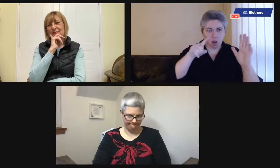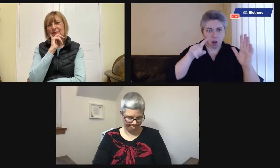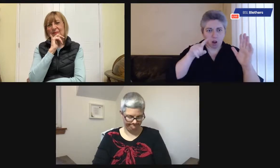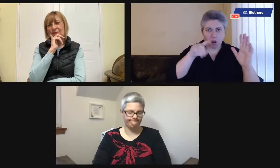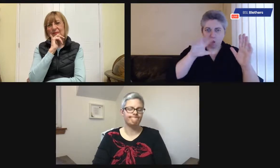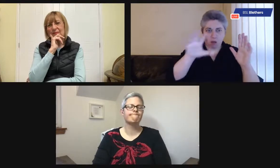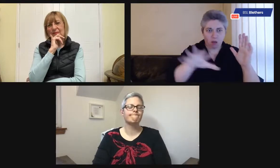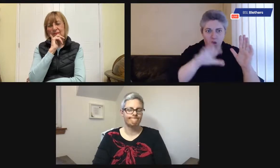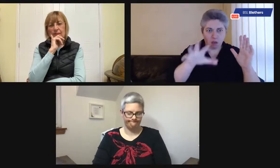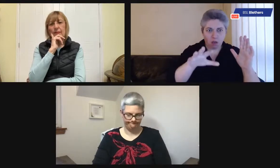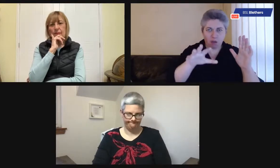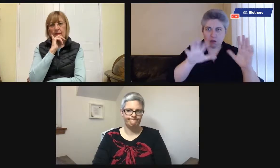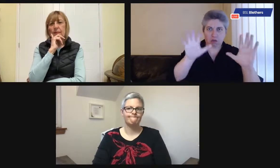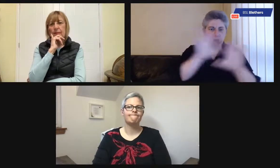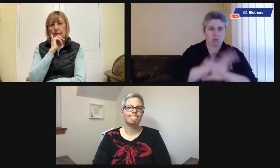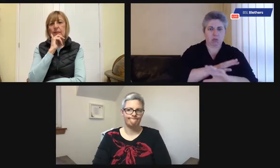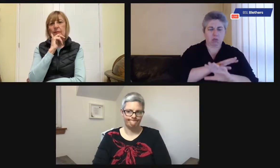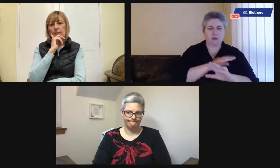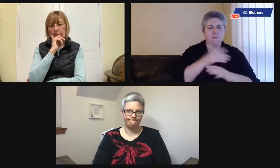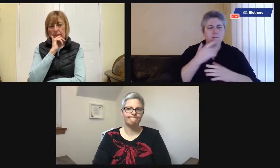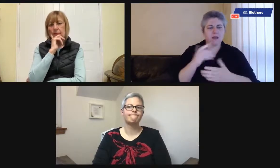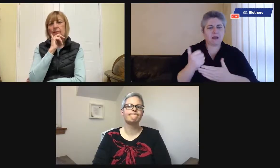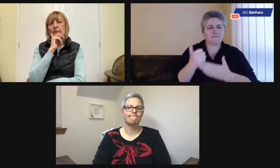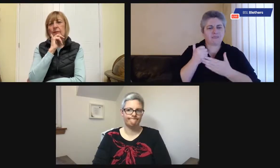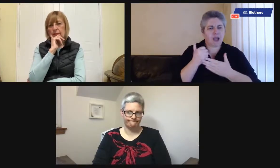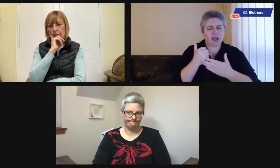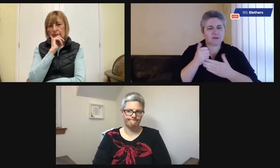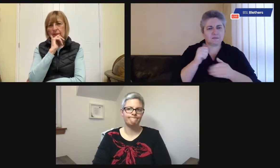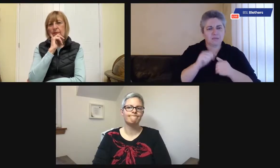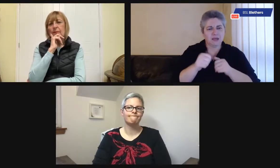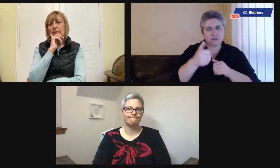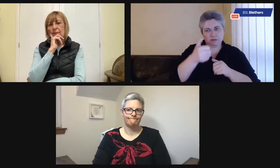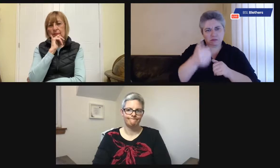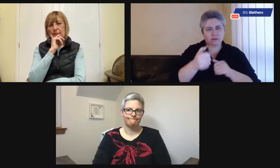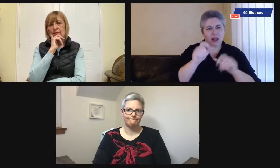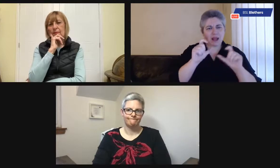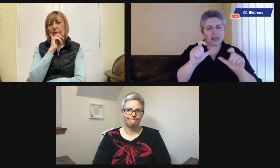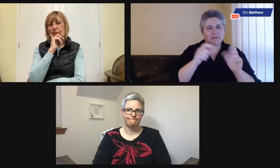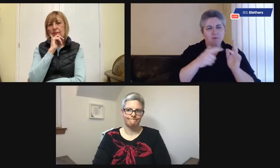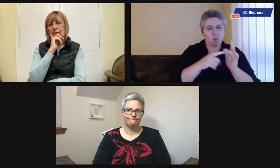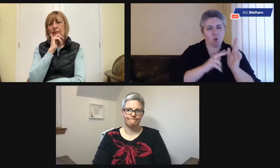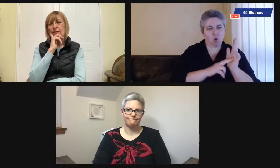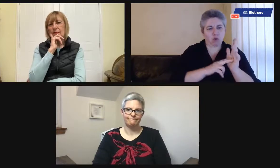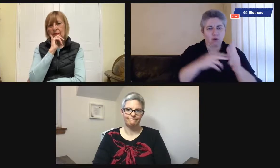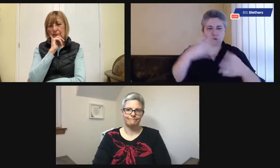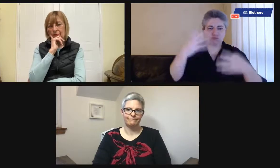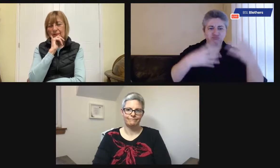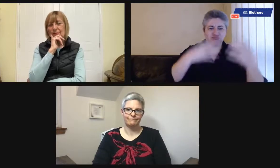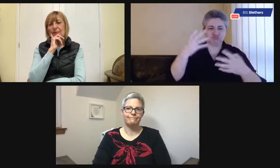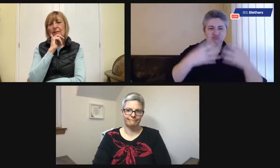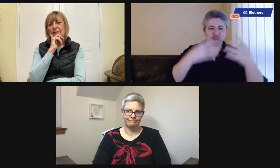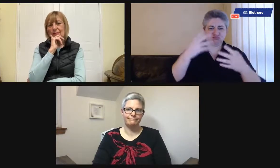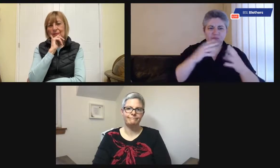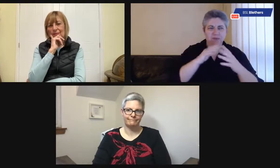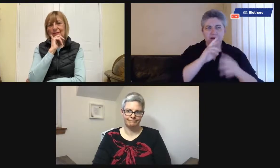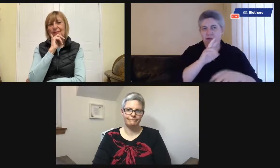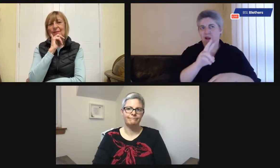might want to have a look at that and whether big televisions work better or